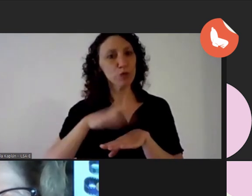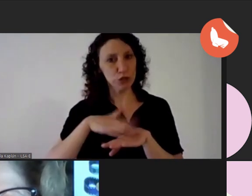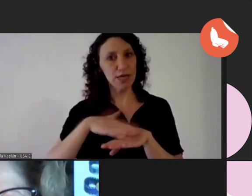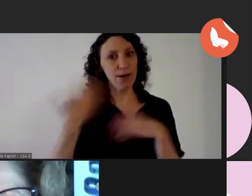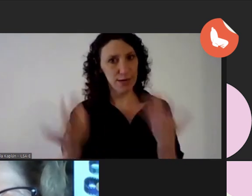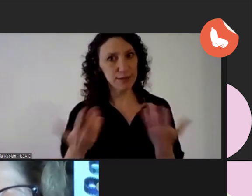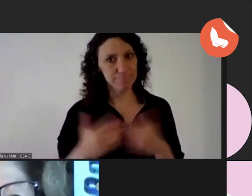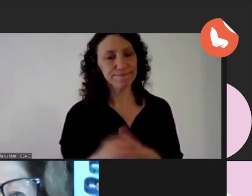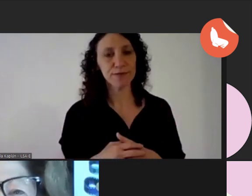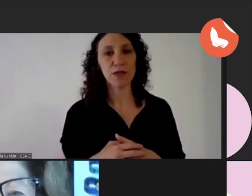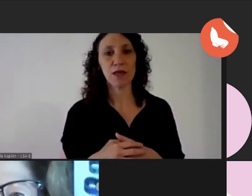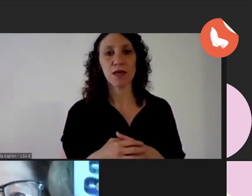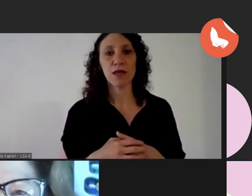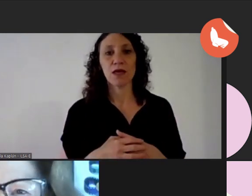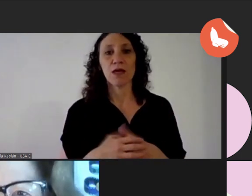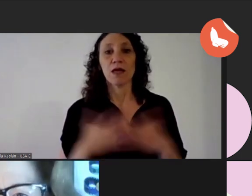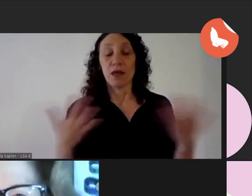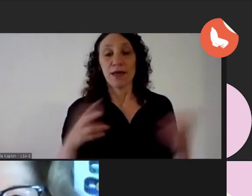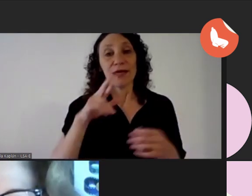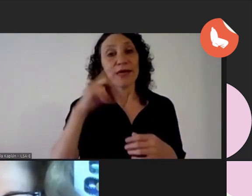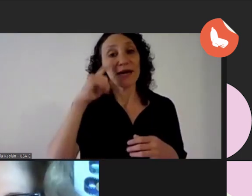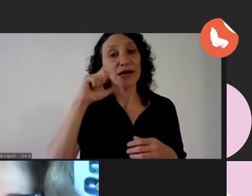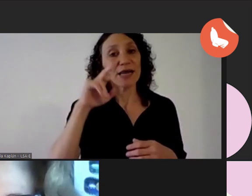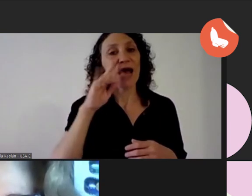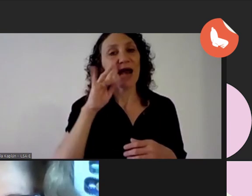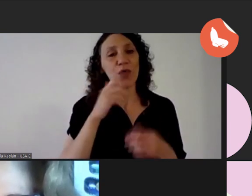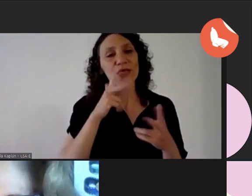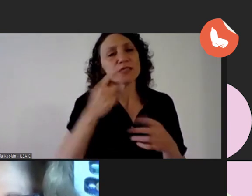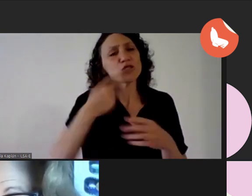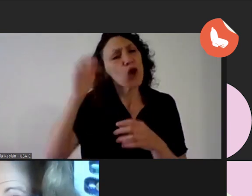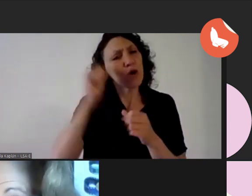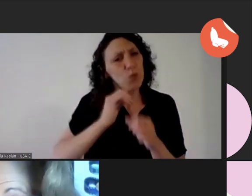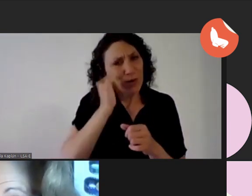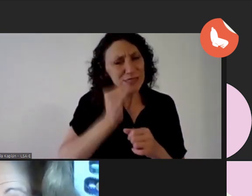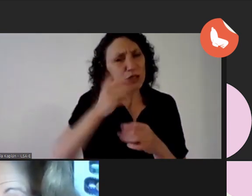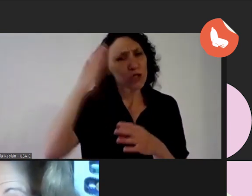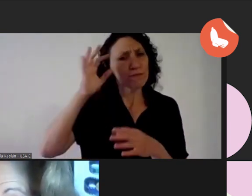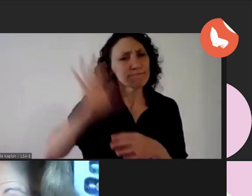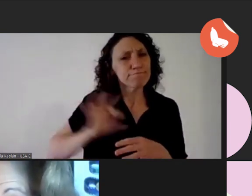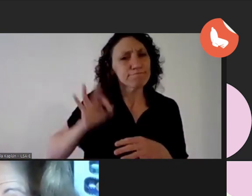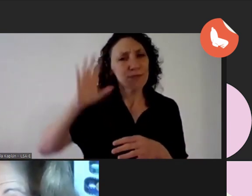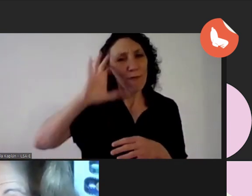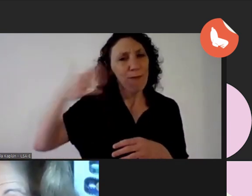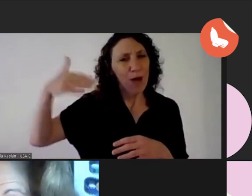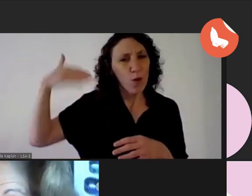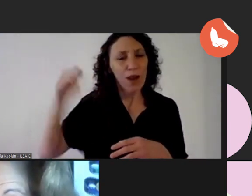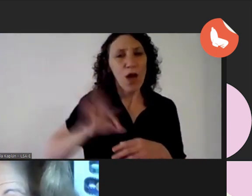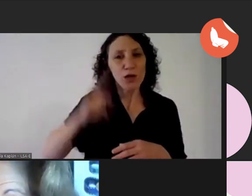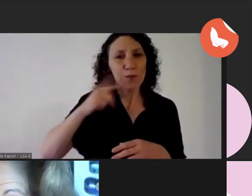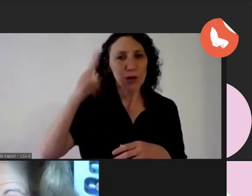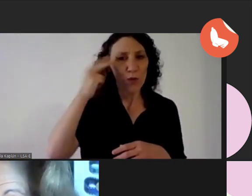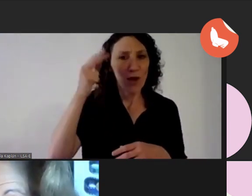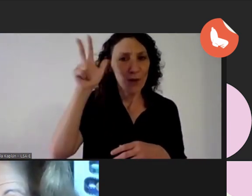the cultural discourse ricardo says an anecdote i remember i traveled from rosario uh